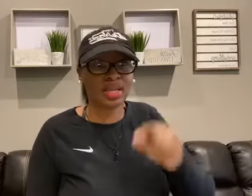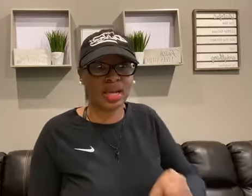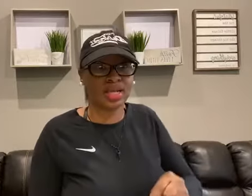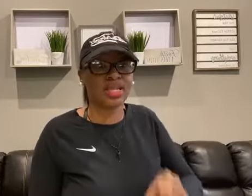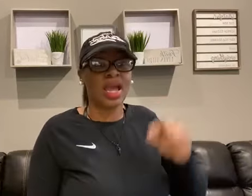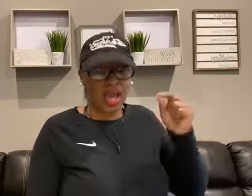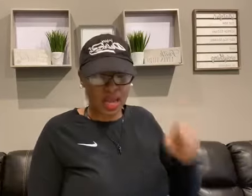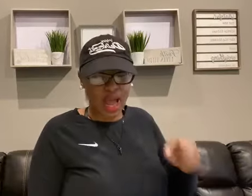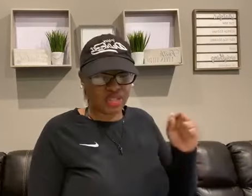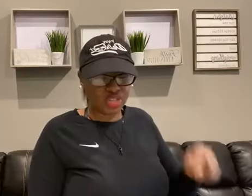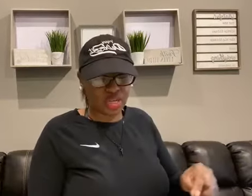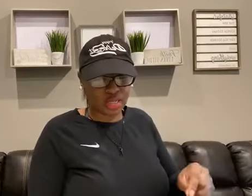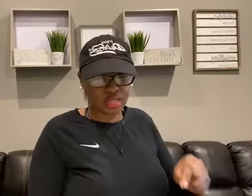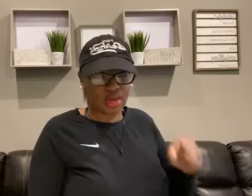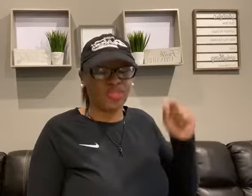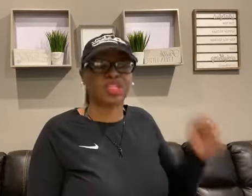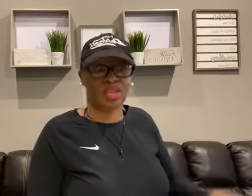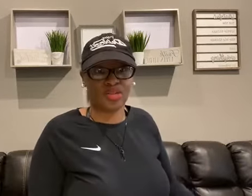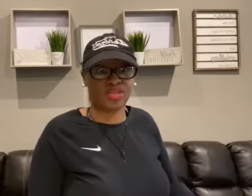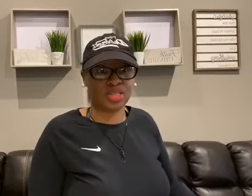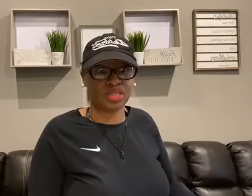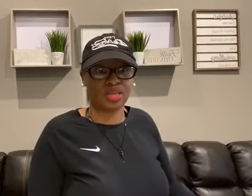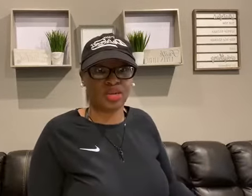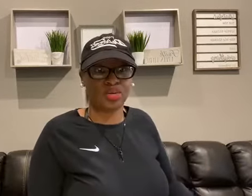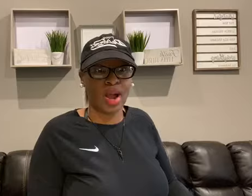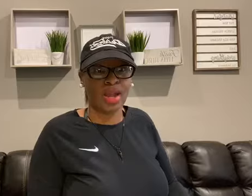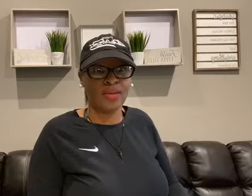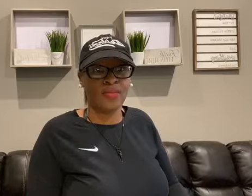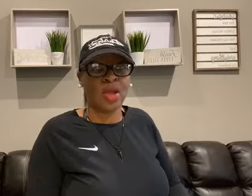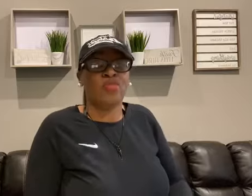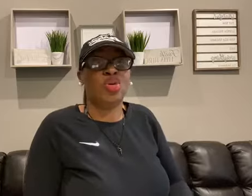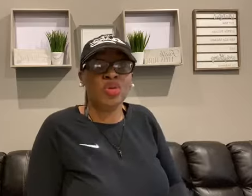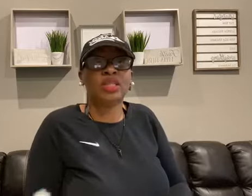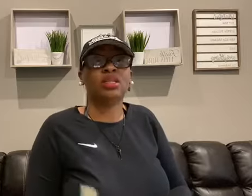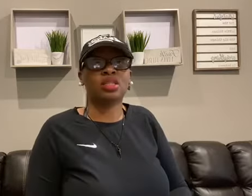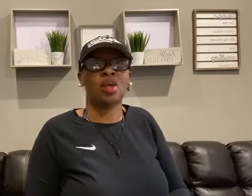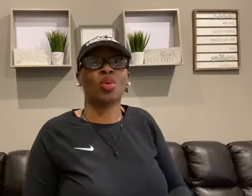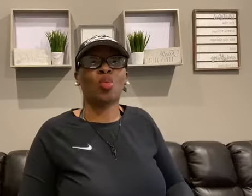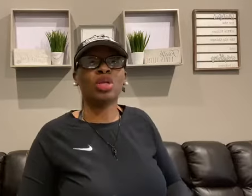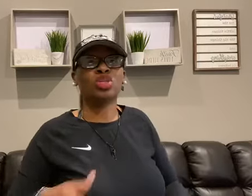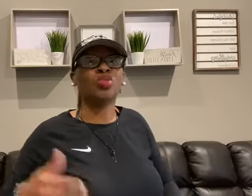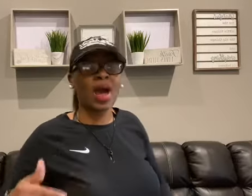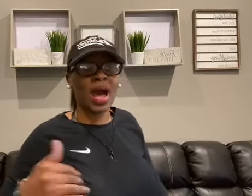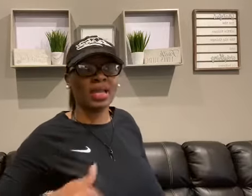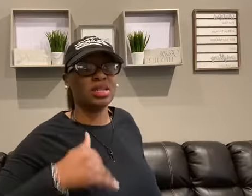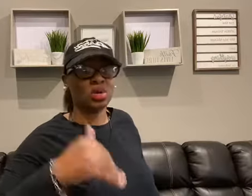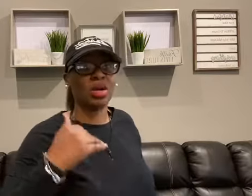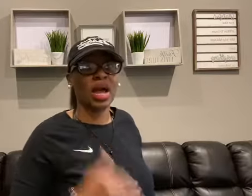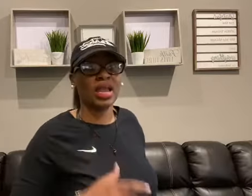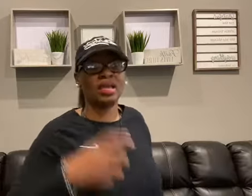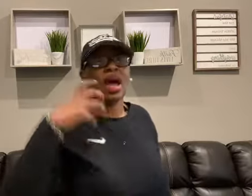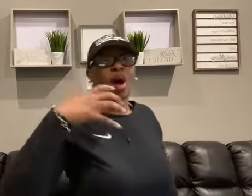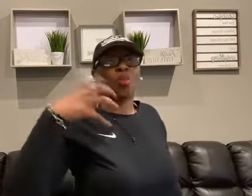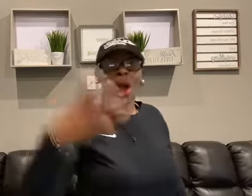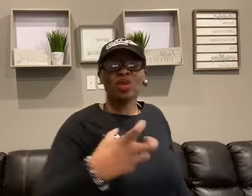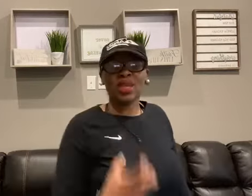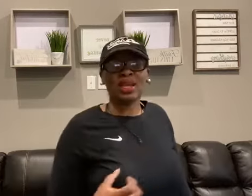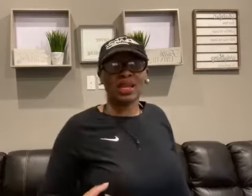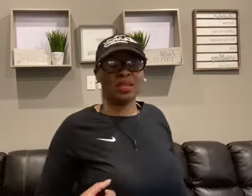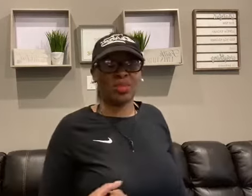it does and not just the service. Right? You need to determine what do my ideal client, why do they need